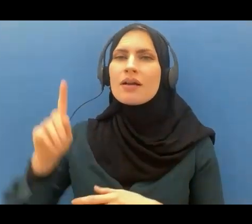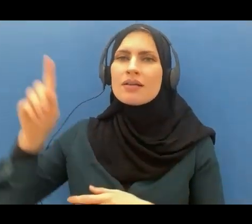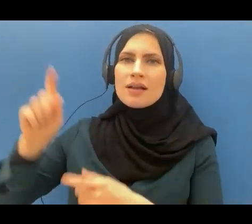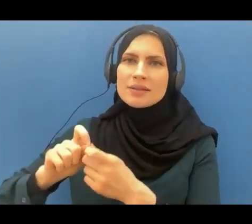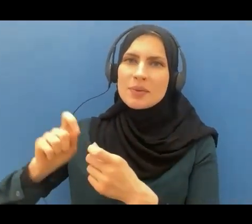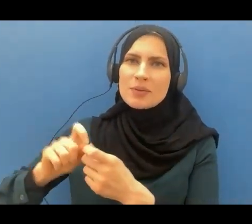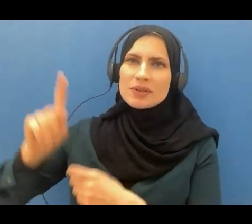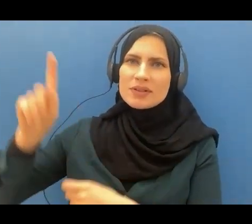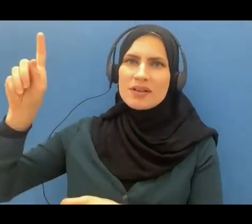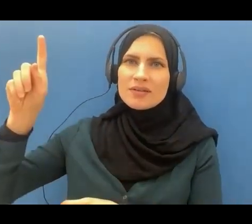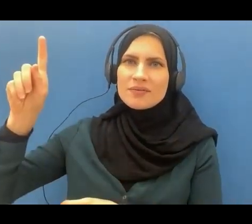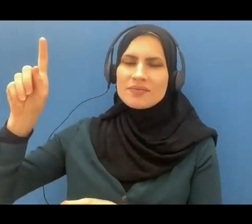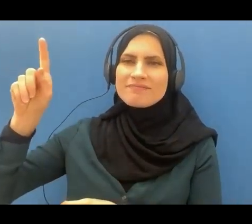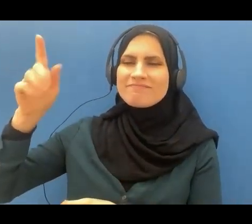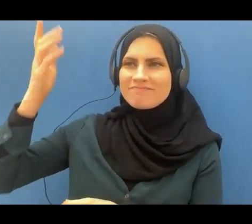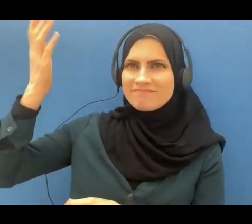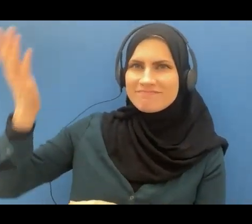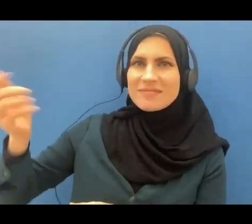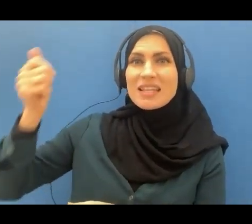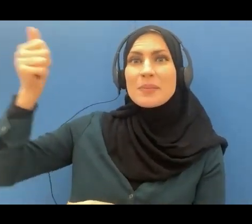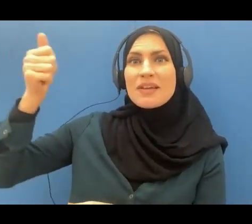is the one who is worthy of their praise